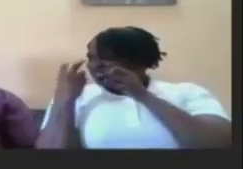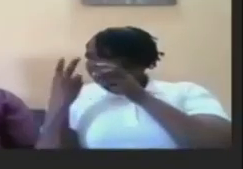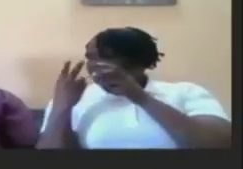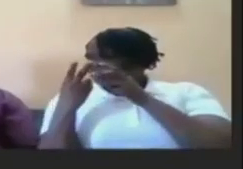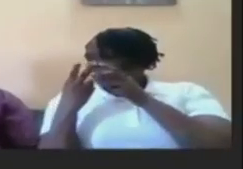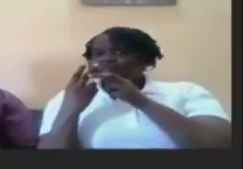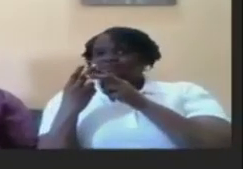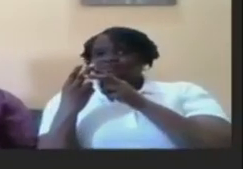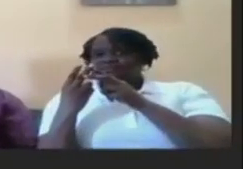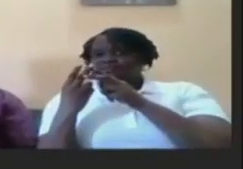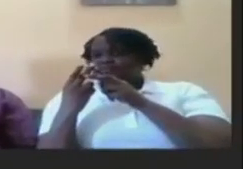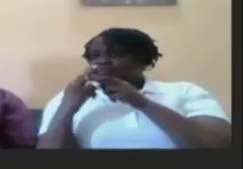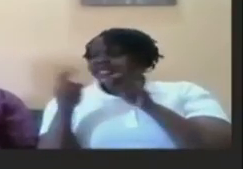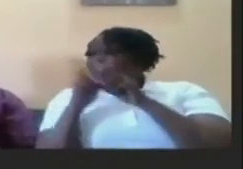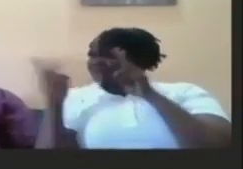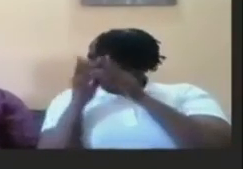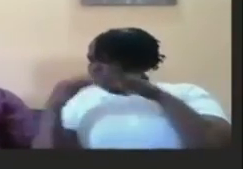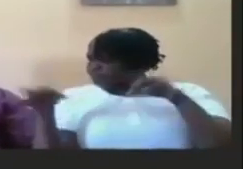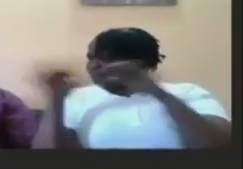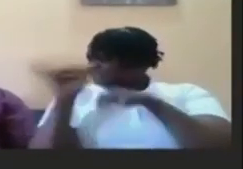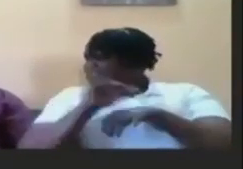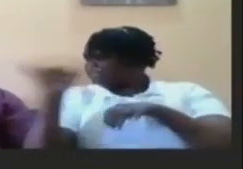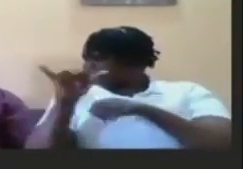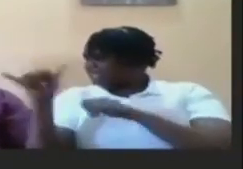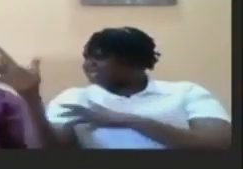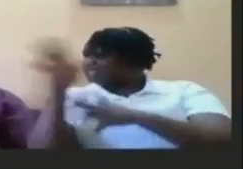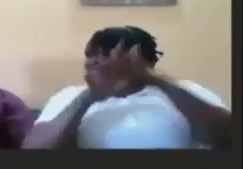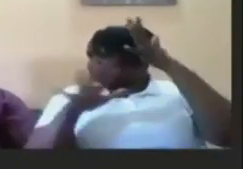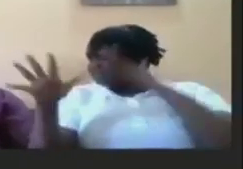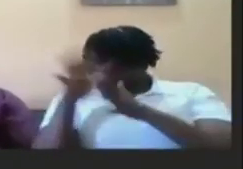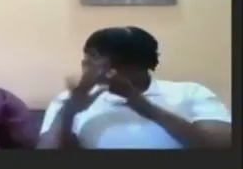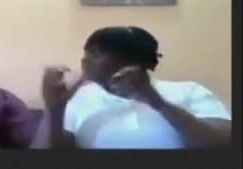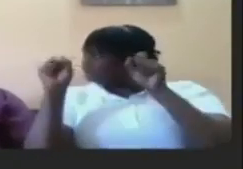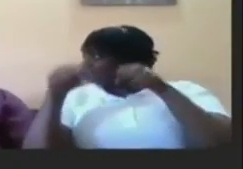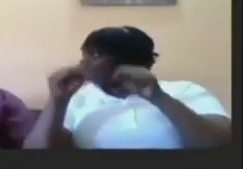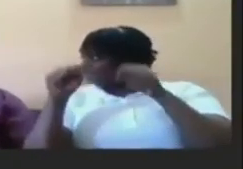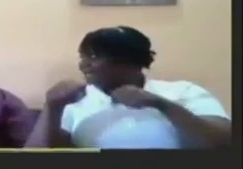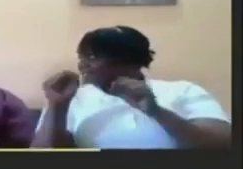is just as important as hand signing yes yes